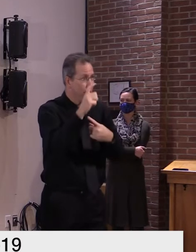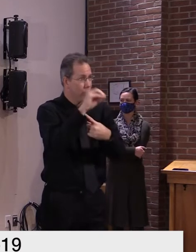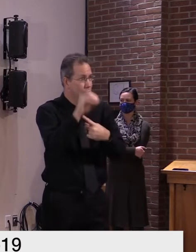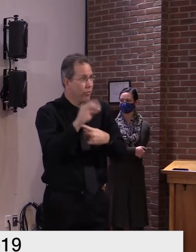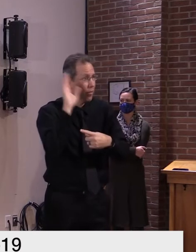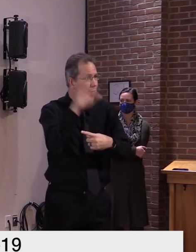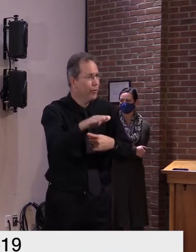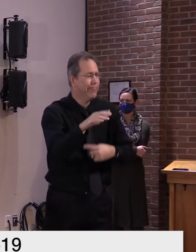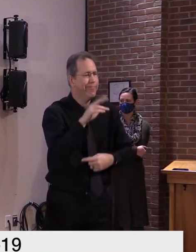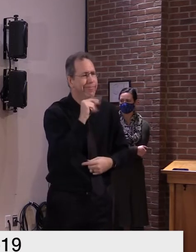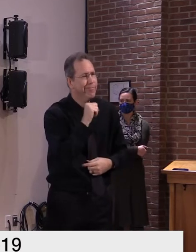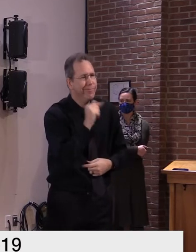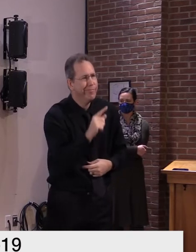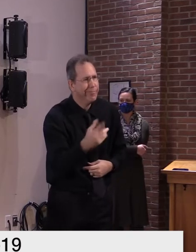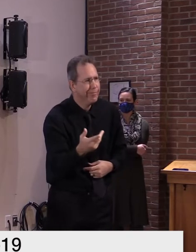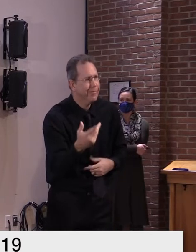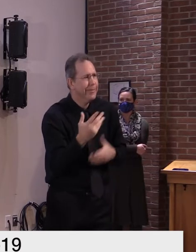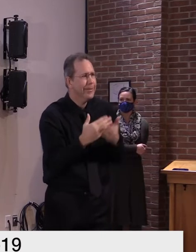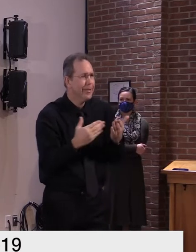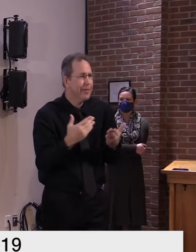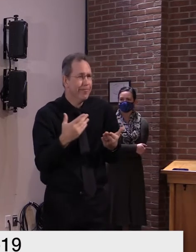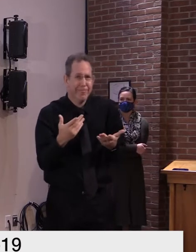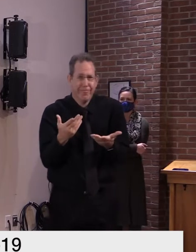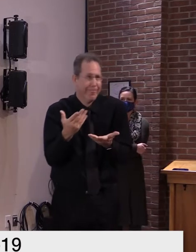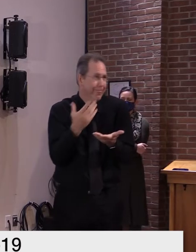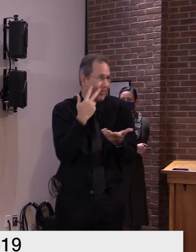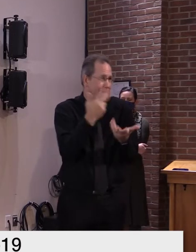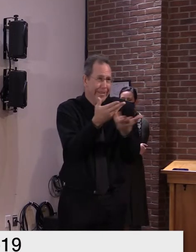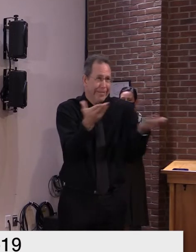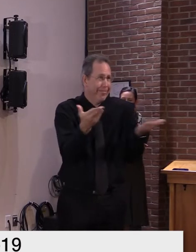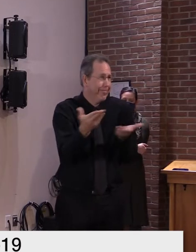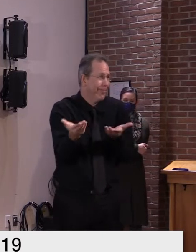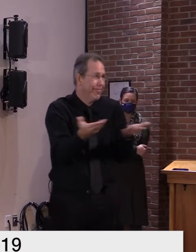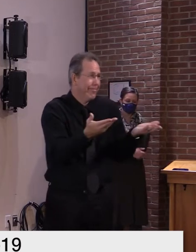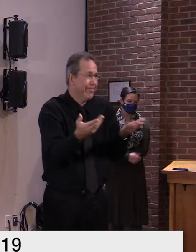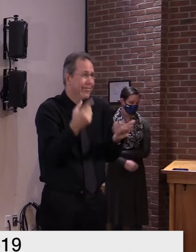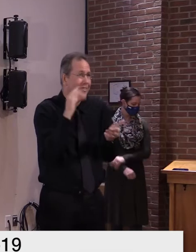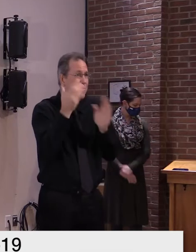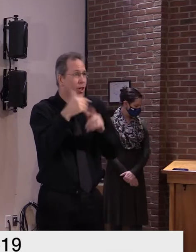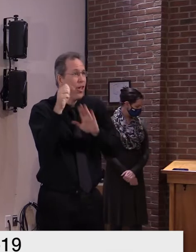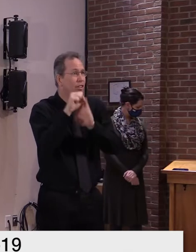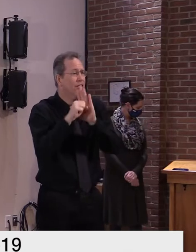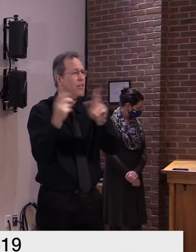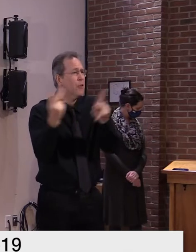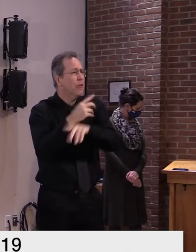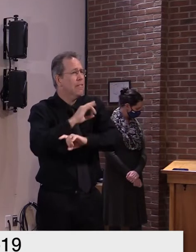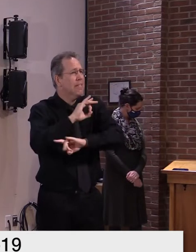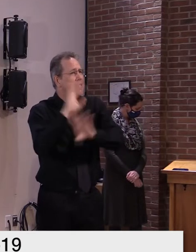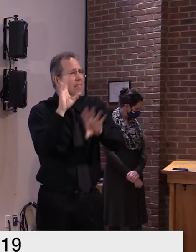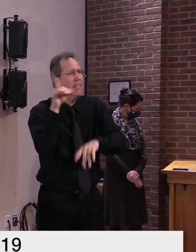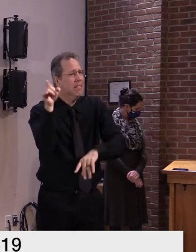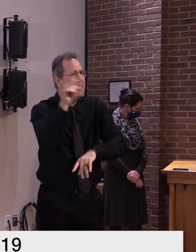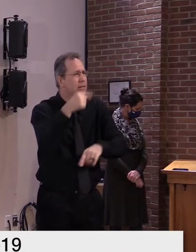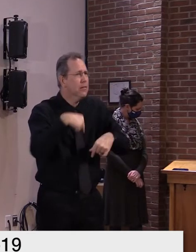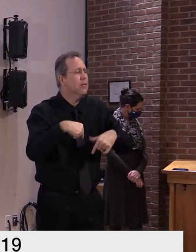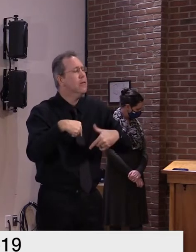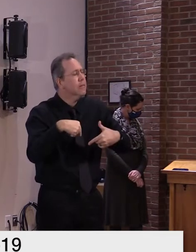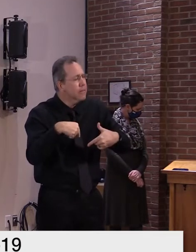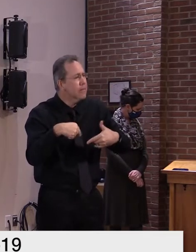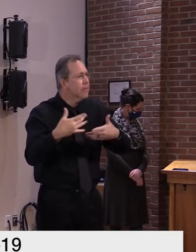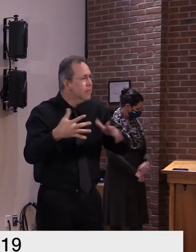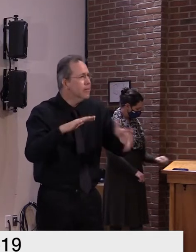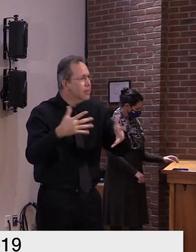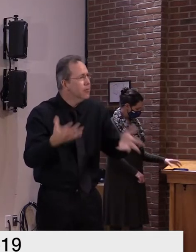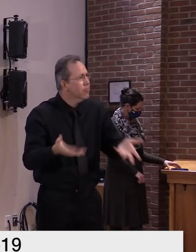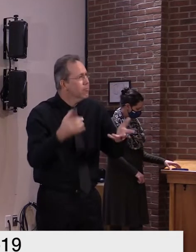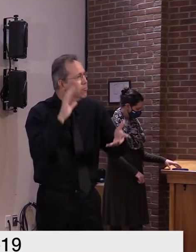up against almost any other state in that regard so the enforcement piece might not have the the benefits that some